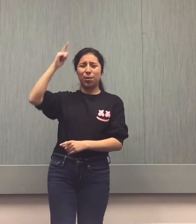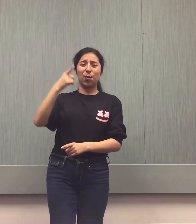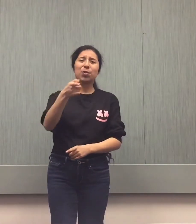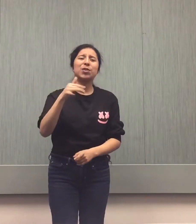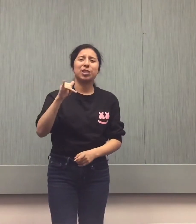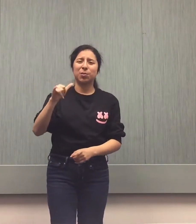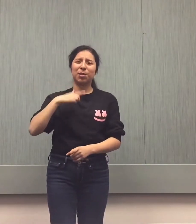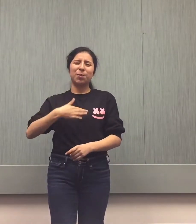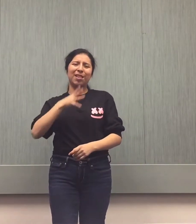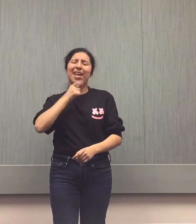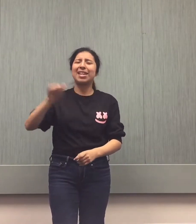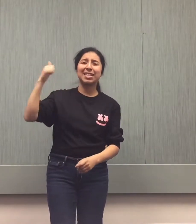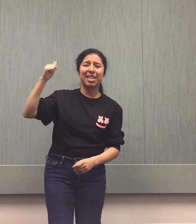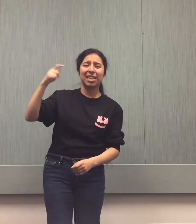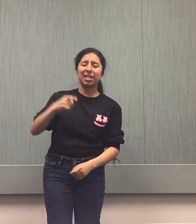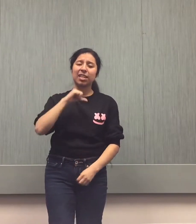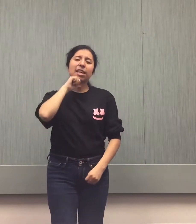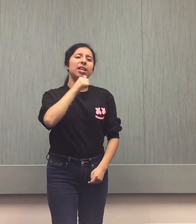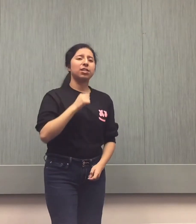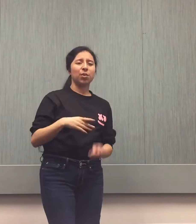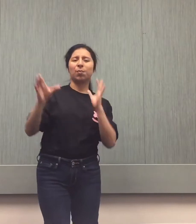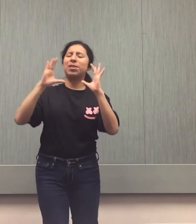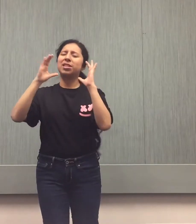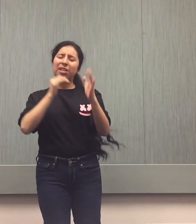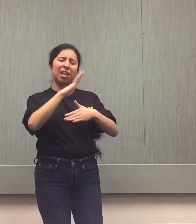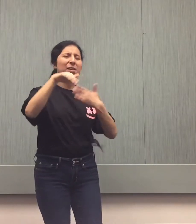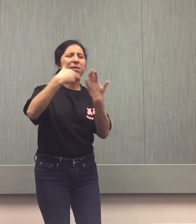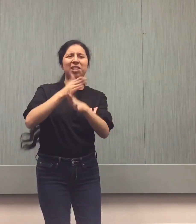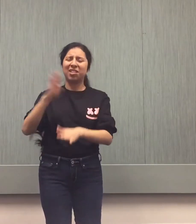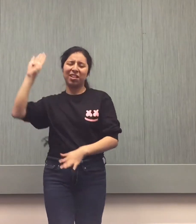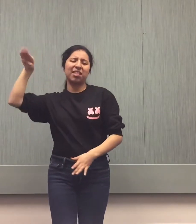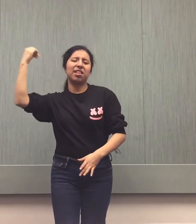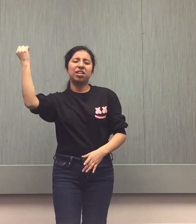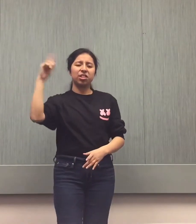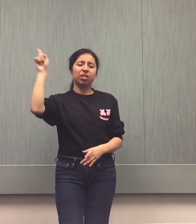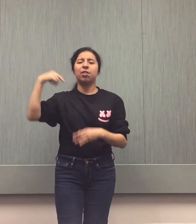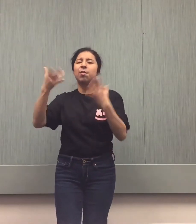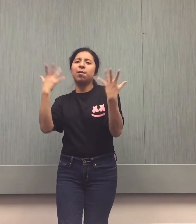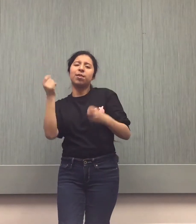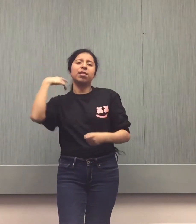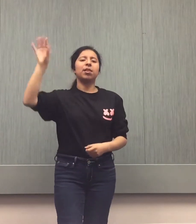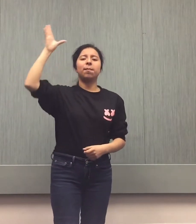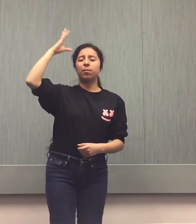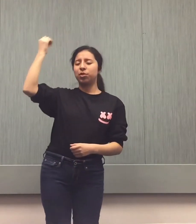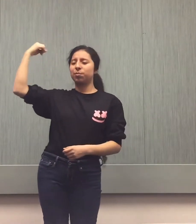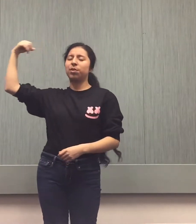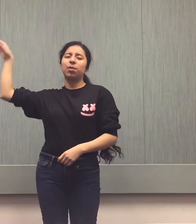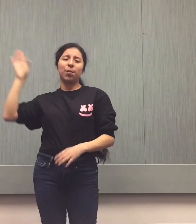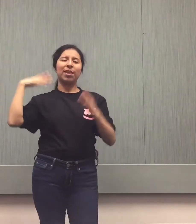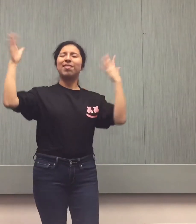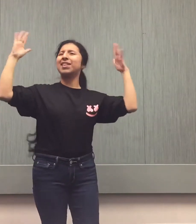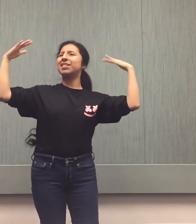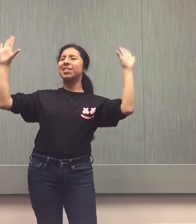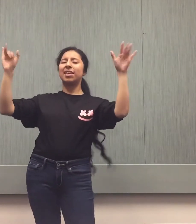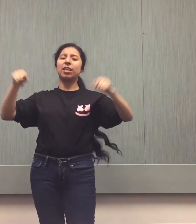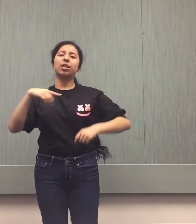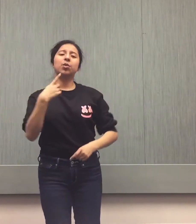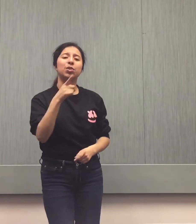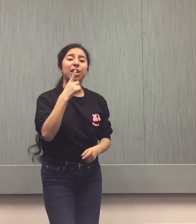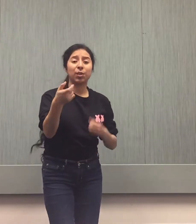know you since we were like 10 Don't mess it up, talking that shit, only gonna push me away, that's it When you say